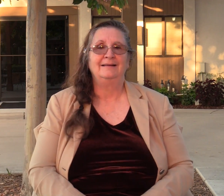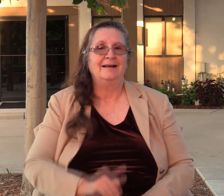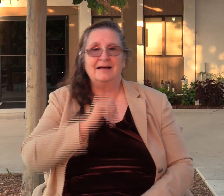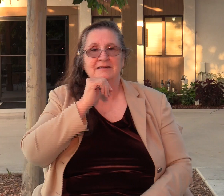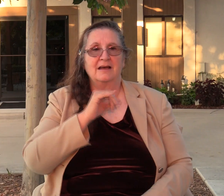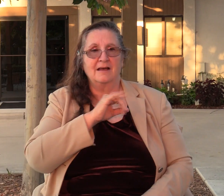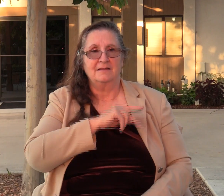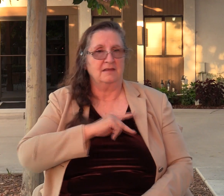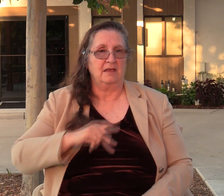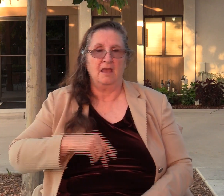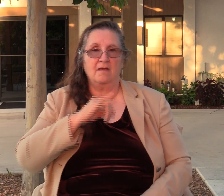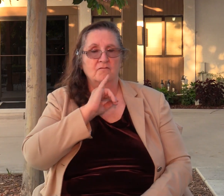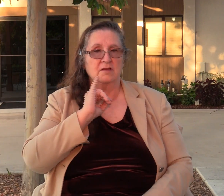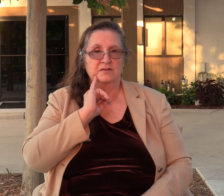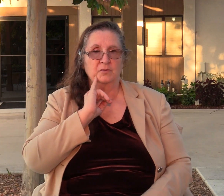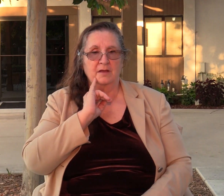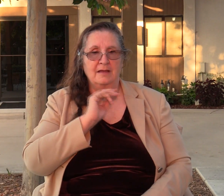Israel. He was the king of Shechem.